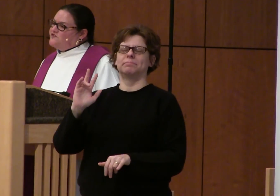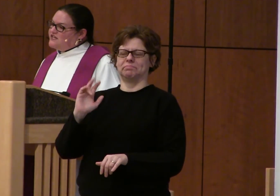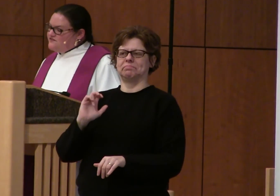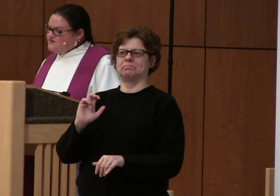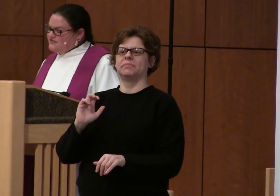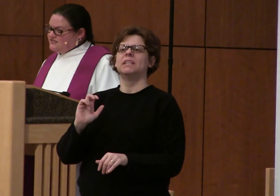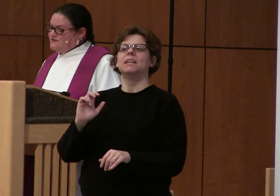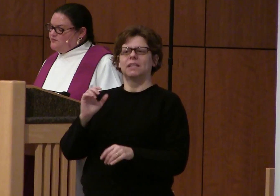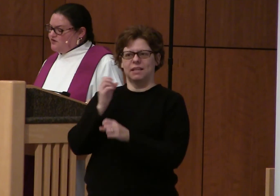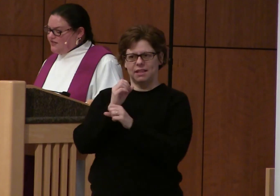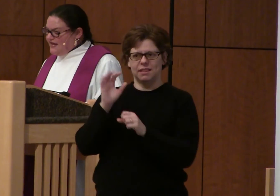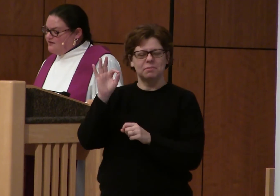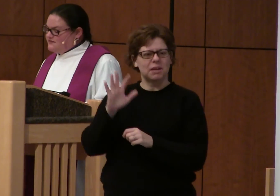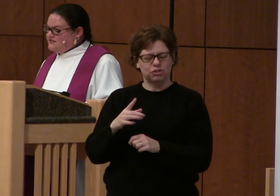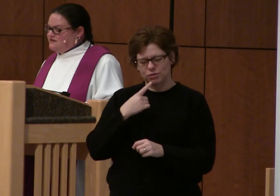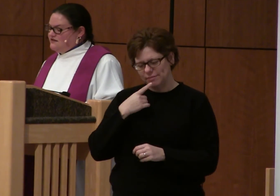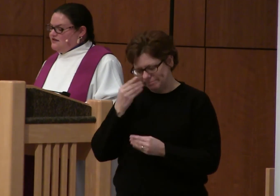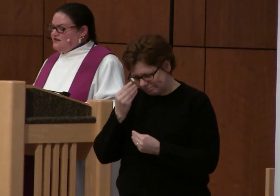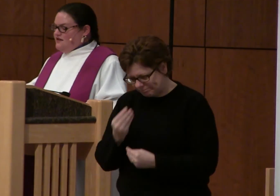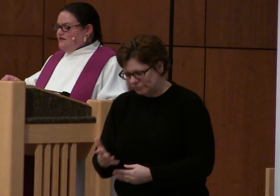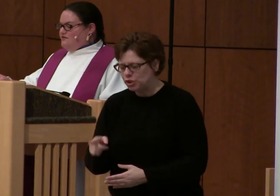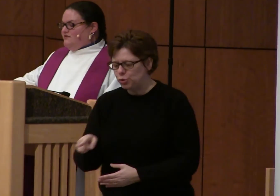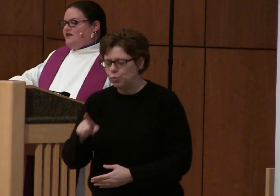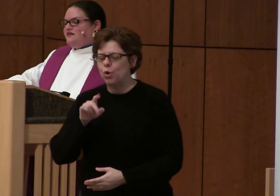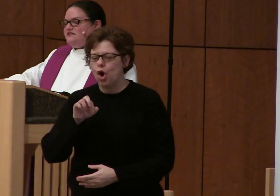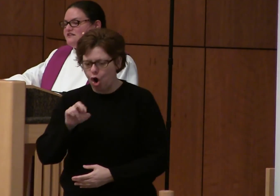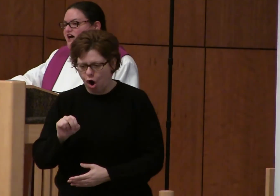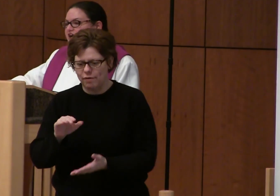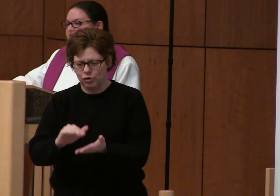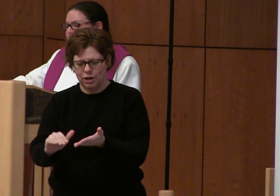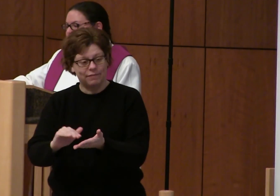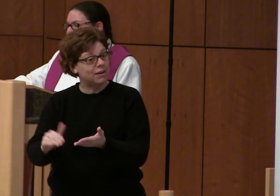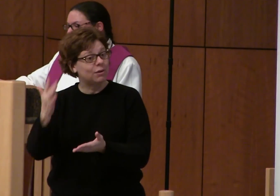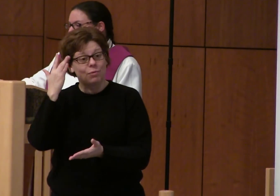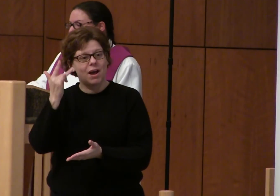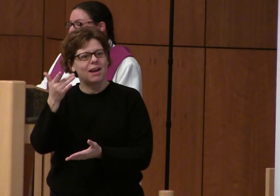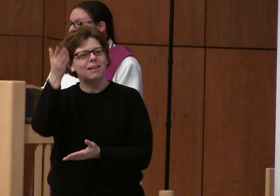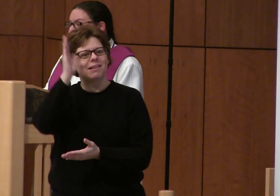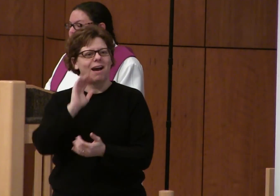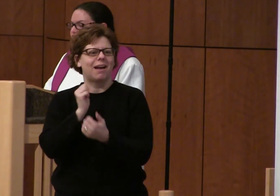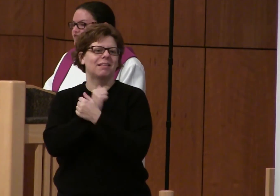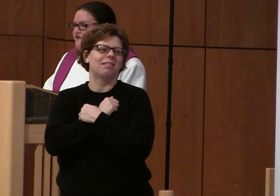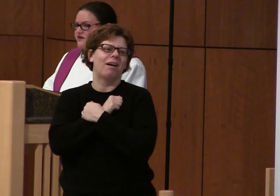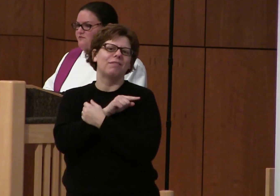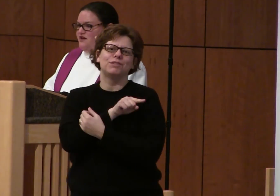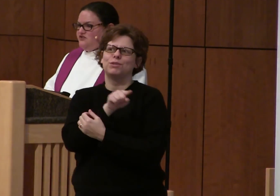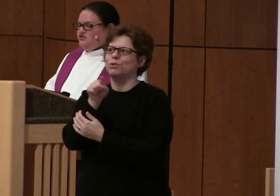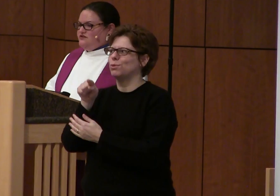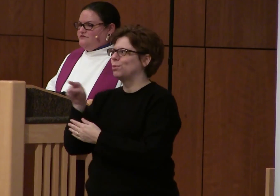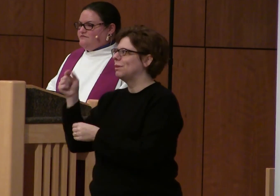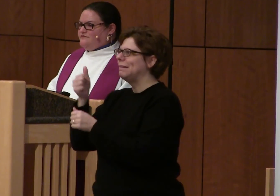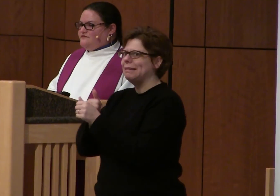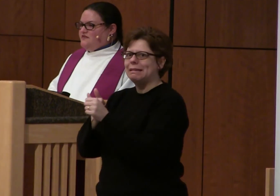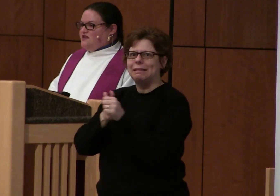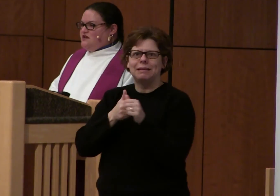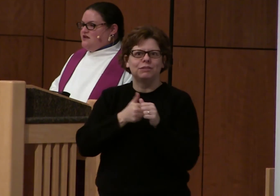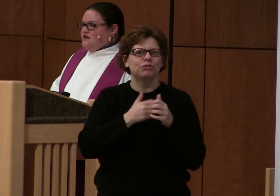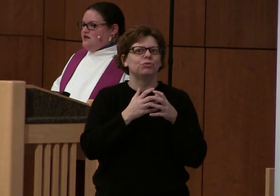word of forgiveness proclaimed. Because God loves you so very much.